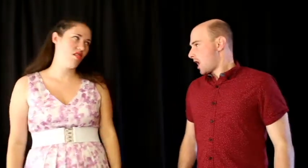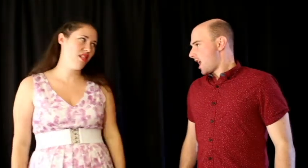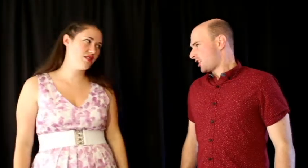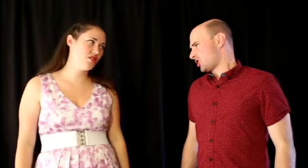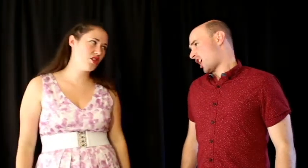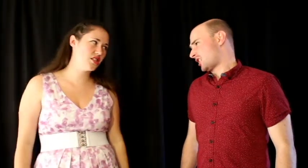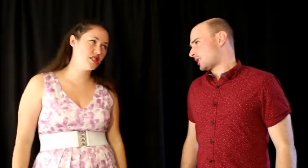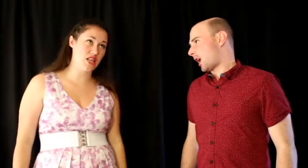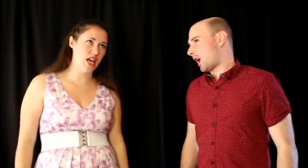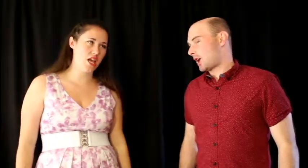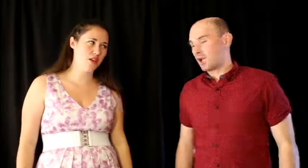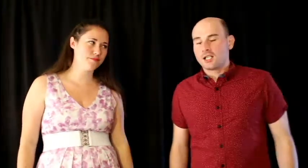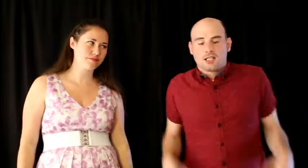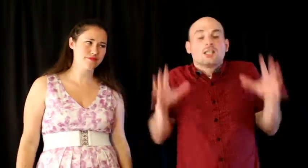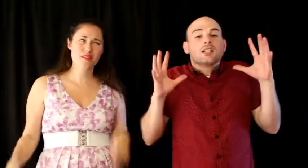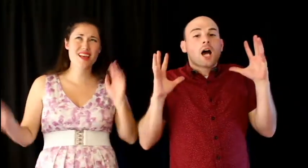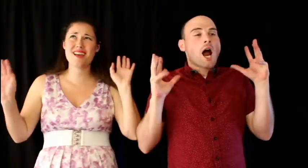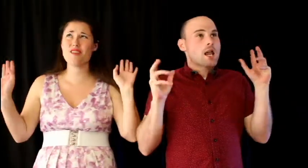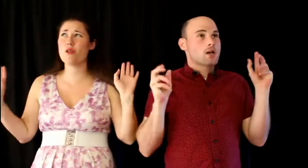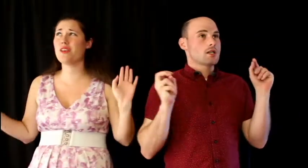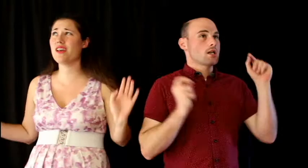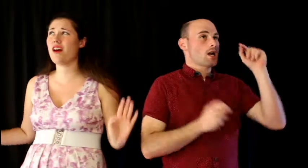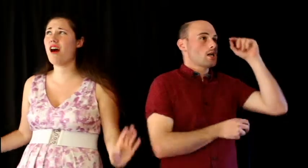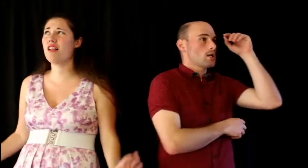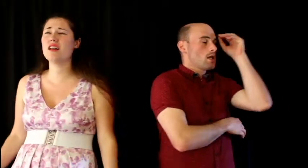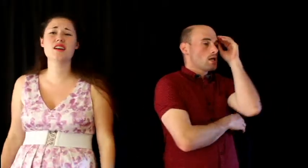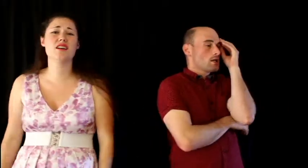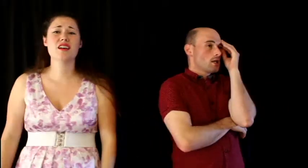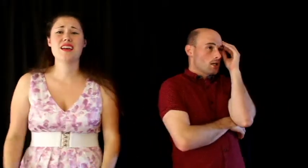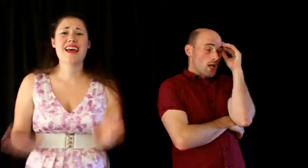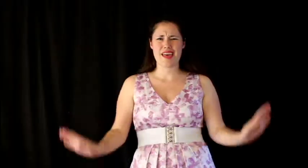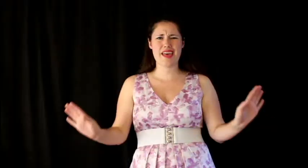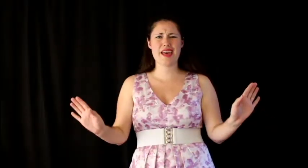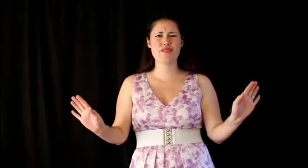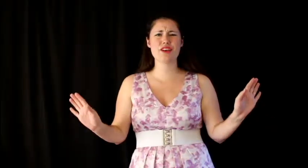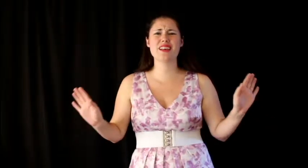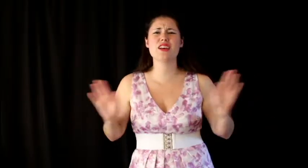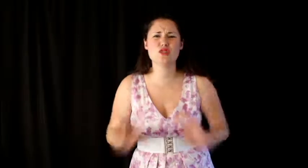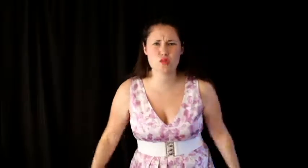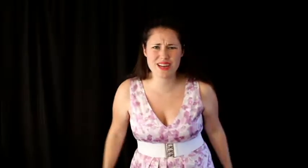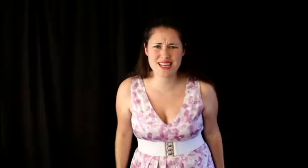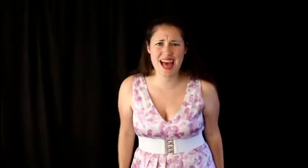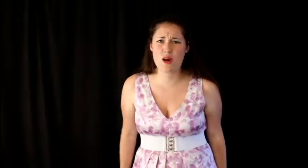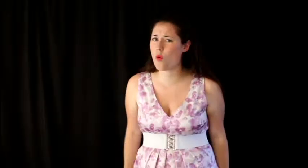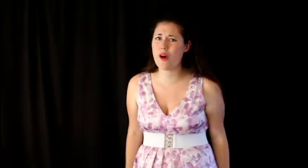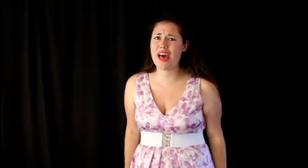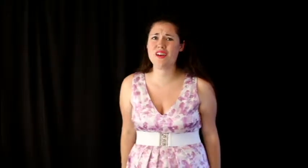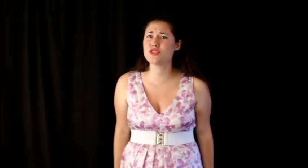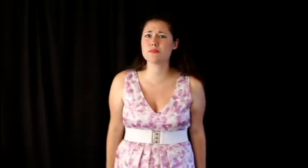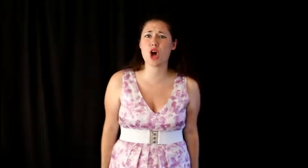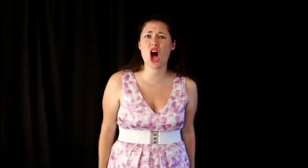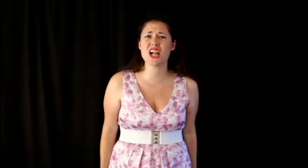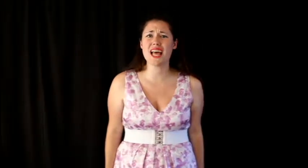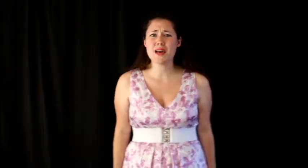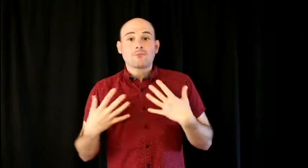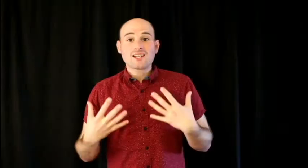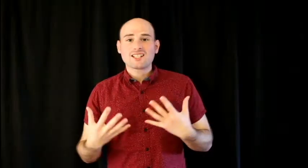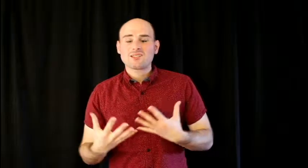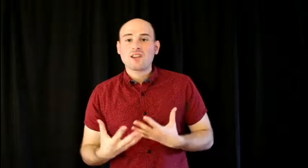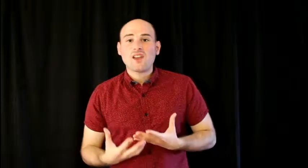Let's just say, I loathe it all. Every little trait, however small, Makes my